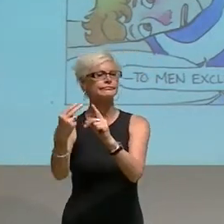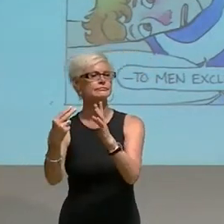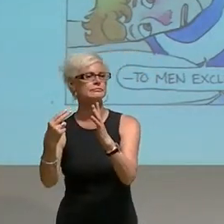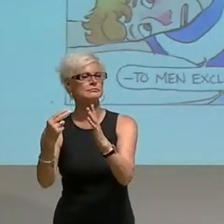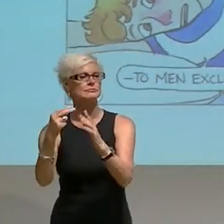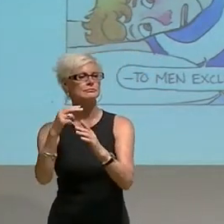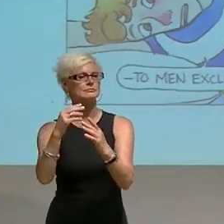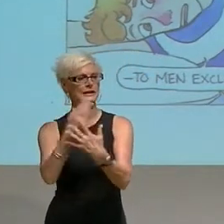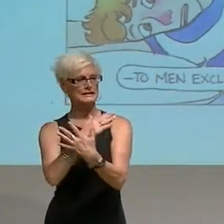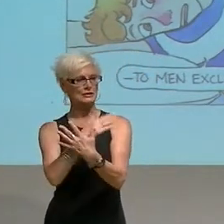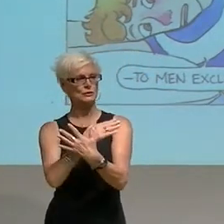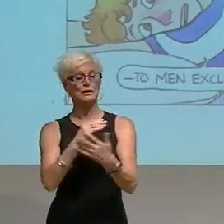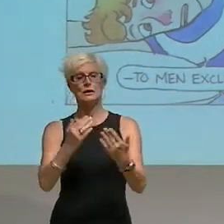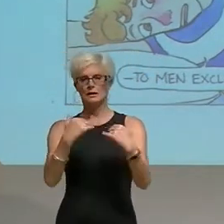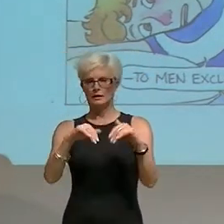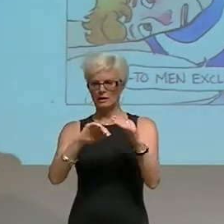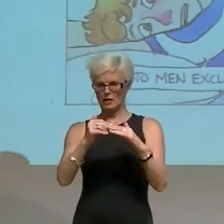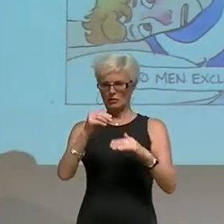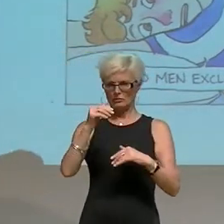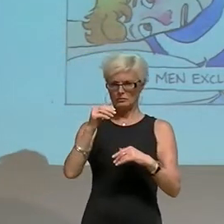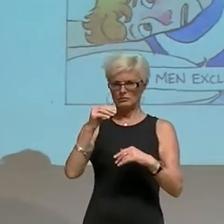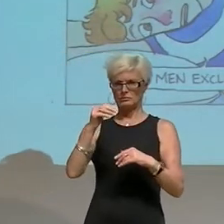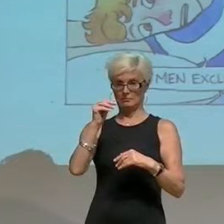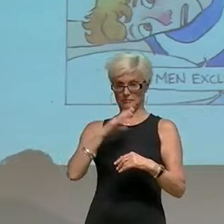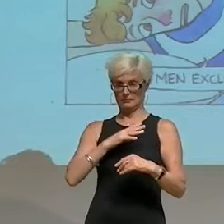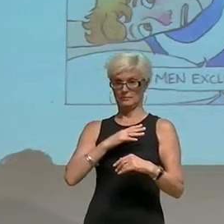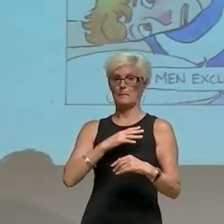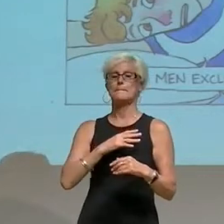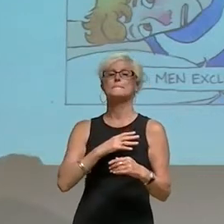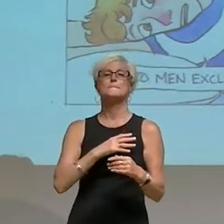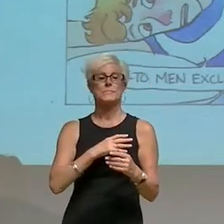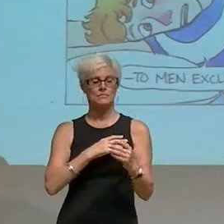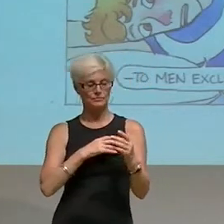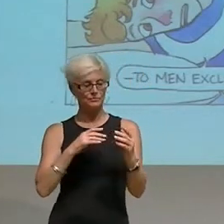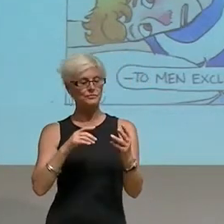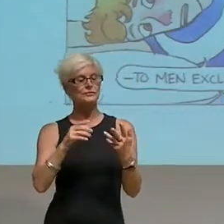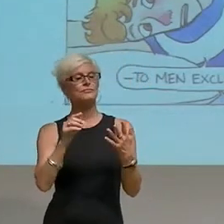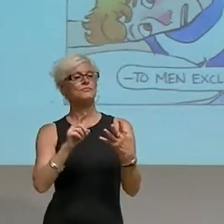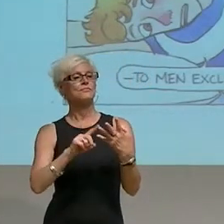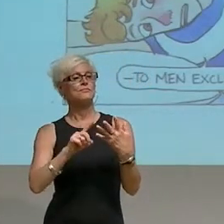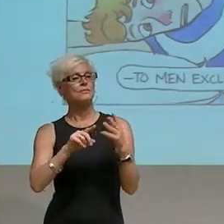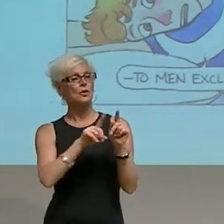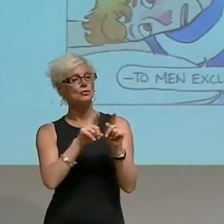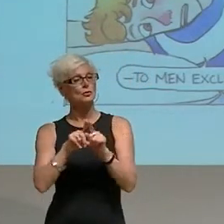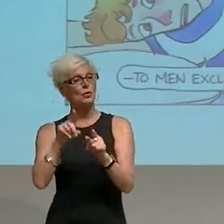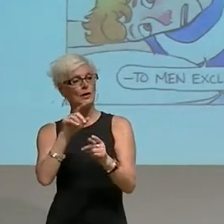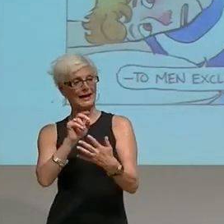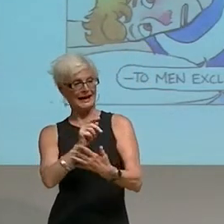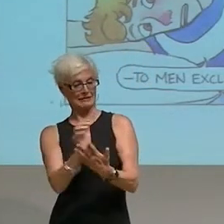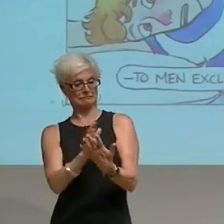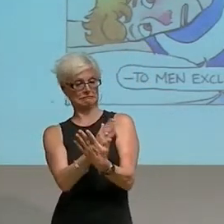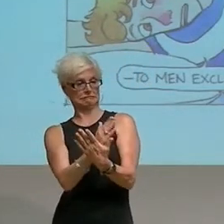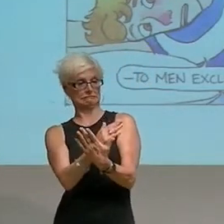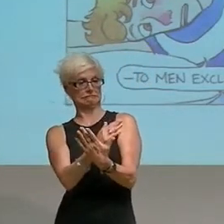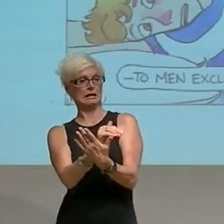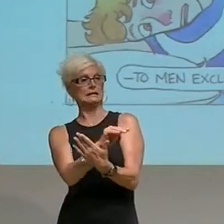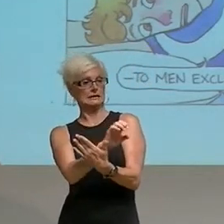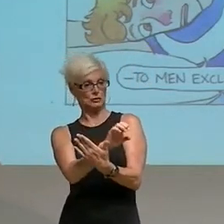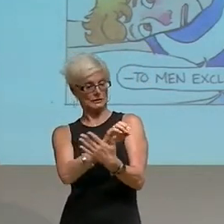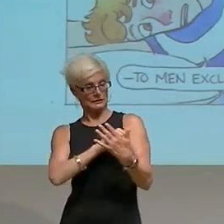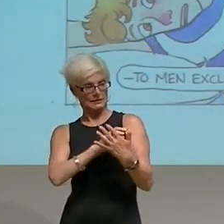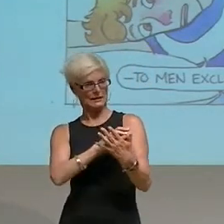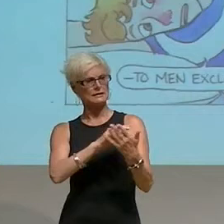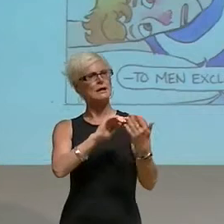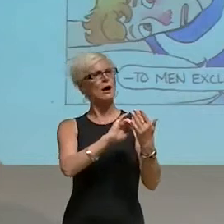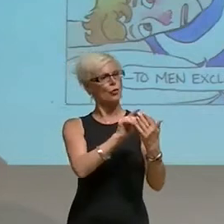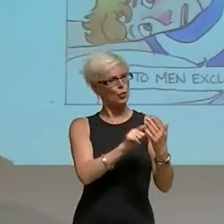navigate the sexual imperative, reflect it on what an interdisciplinary asexuality study has to offer to sexuality studies